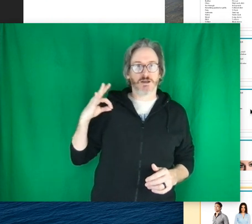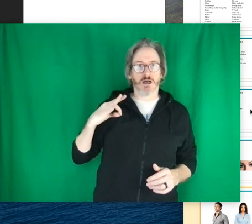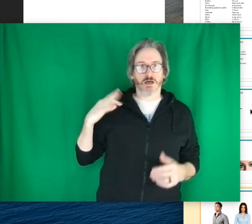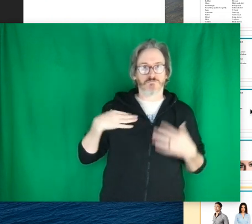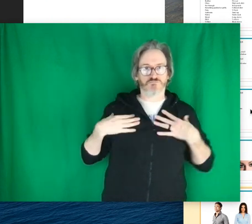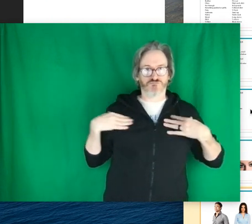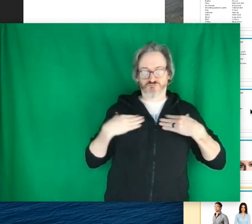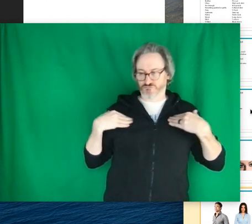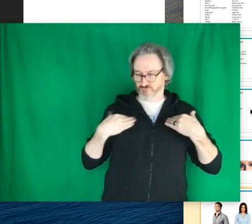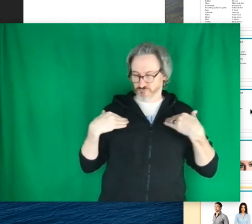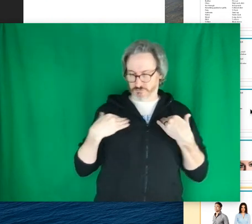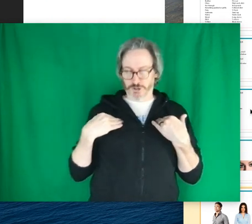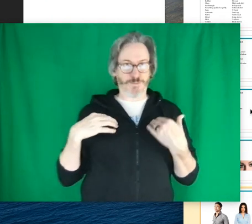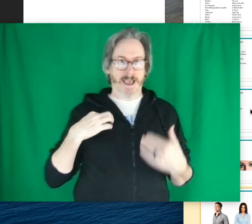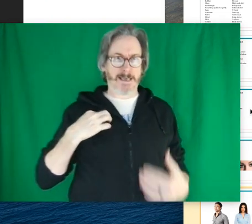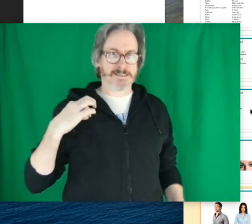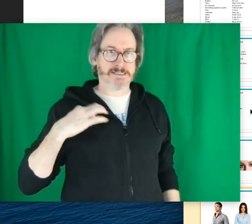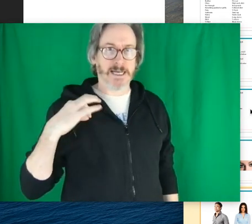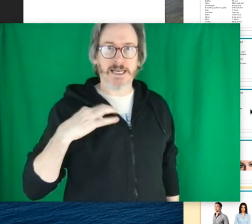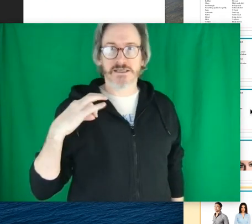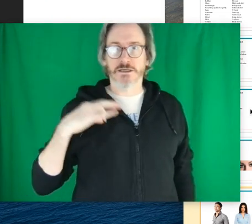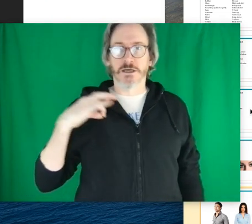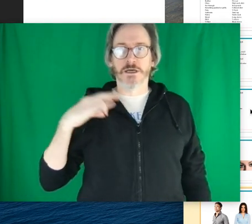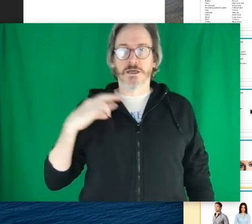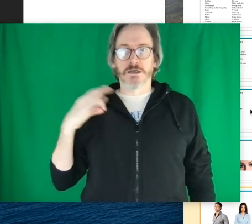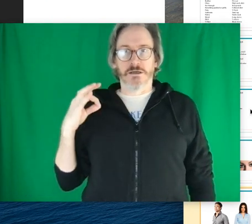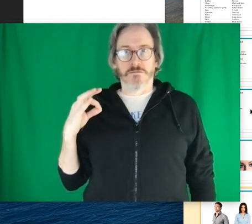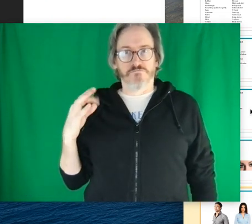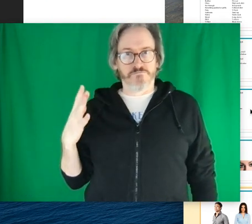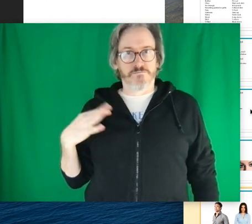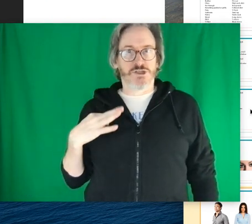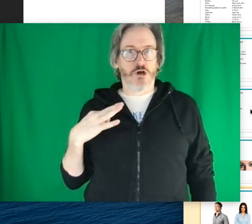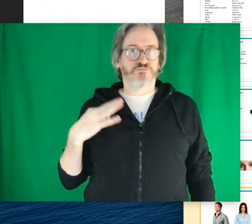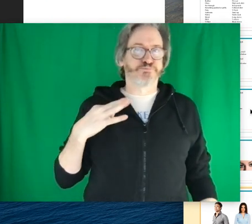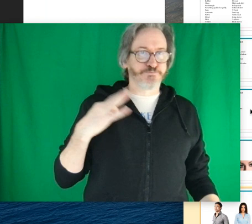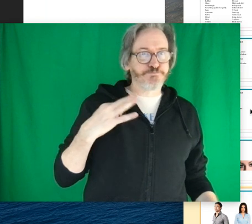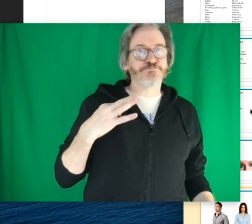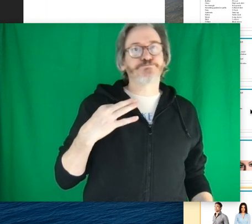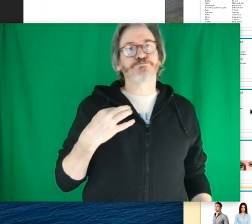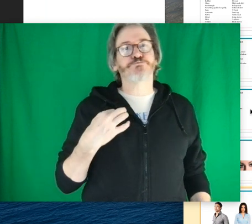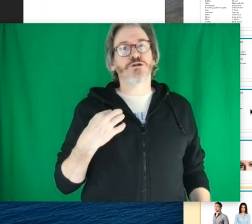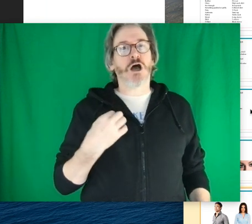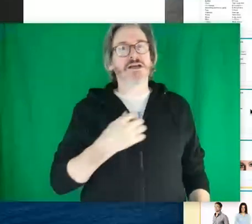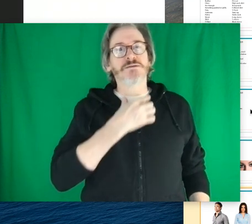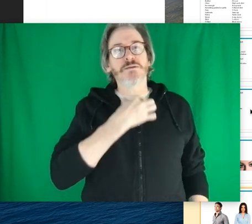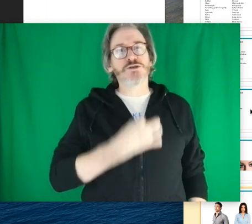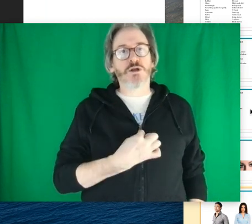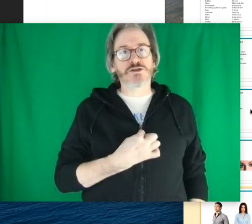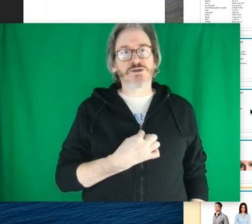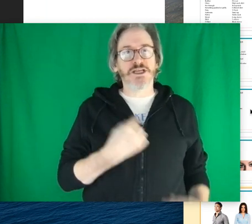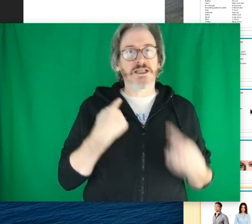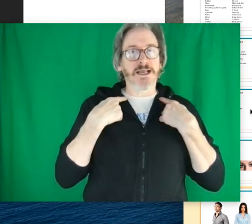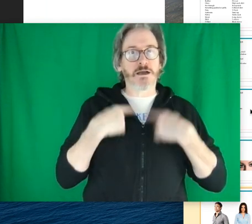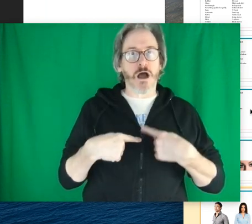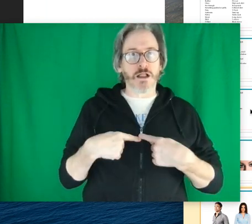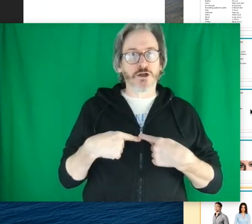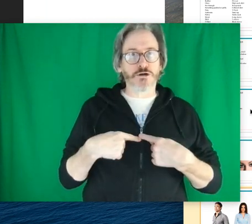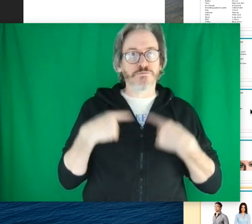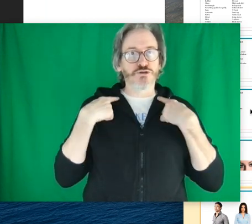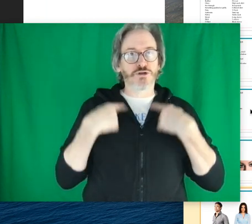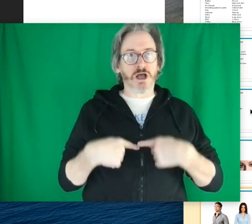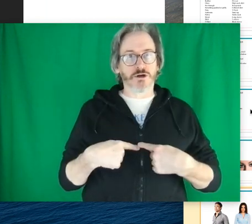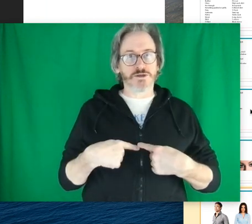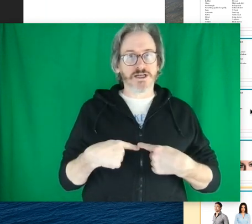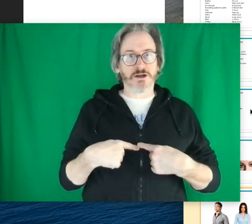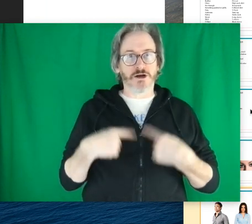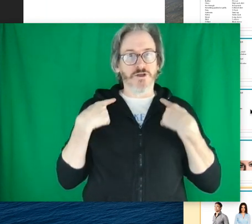on your pecks, I guess. So sometimes you'll also see collar.